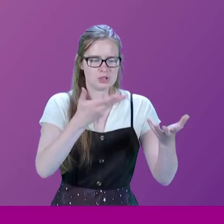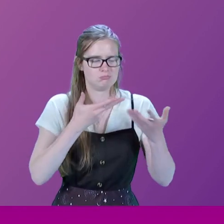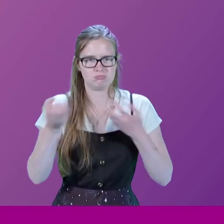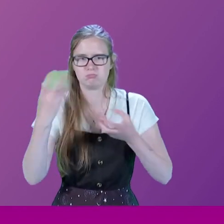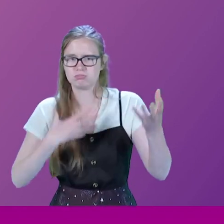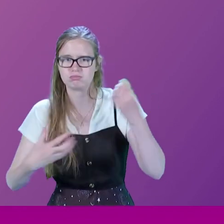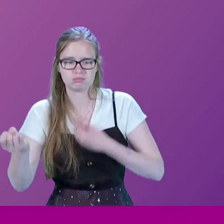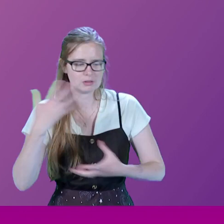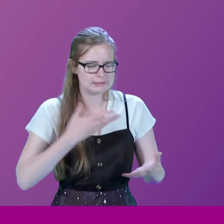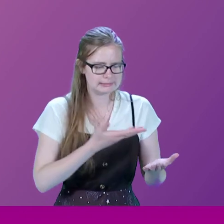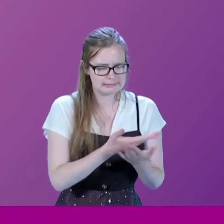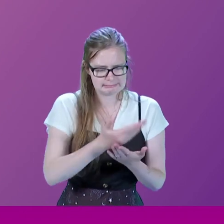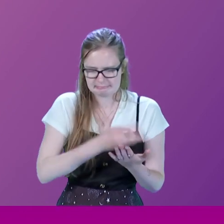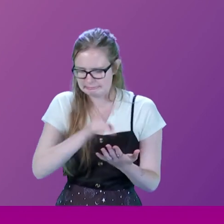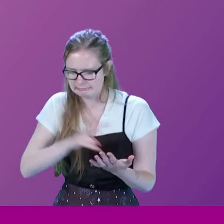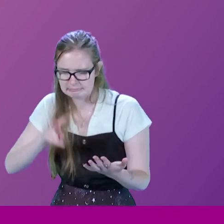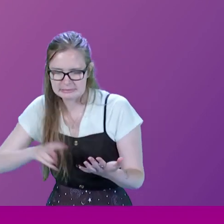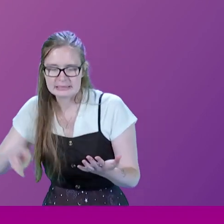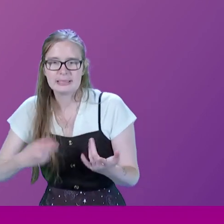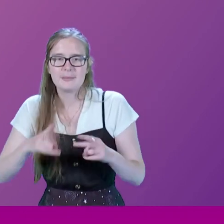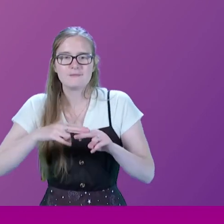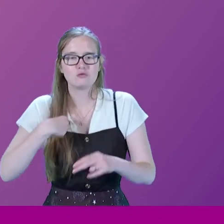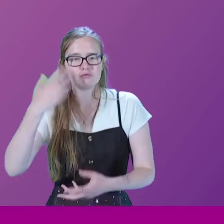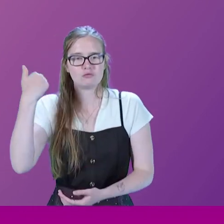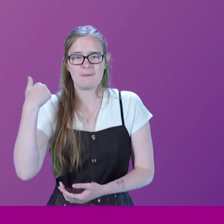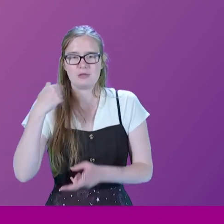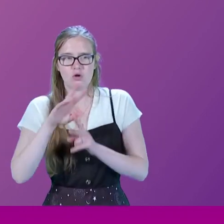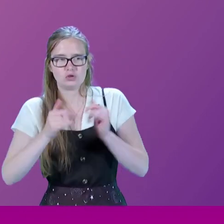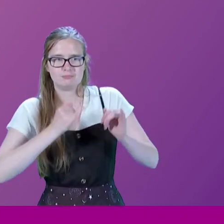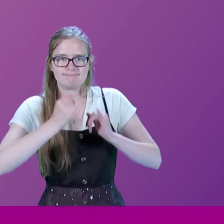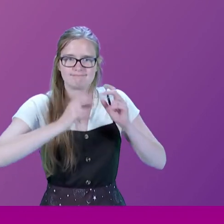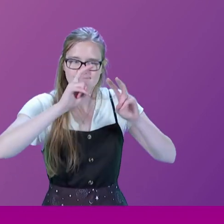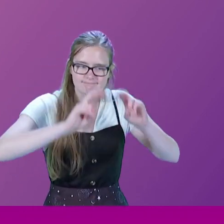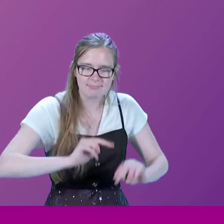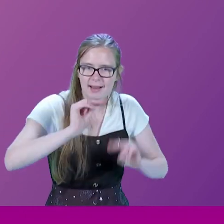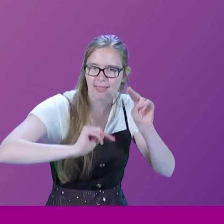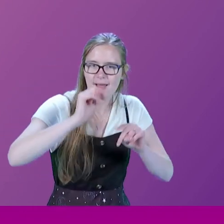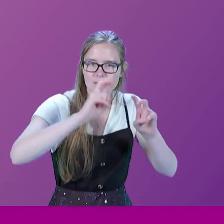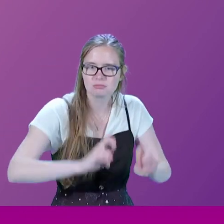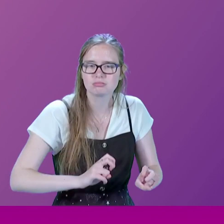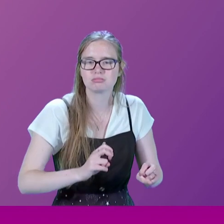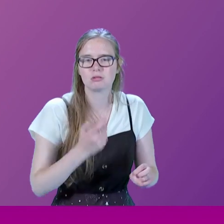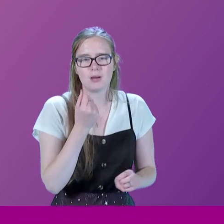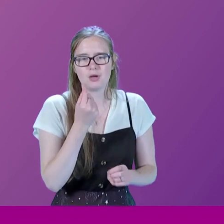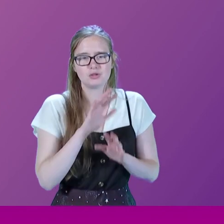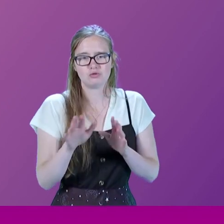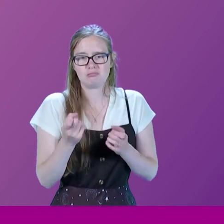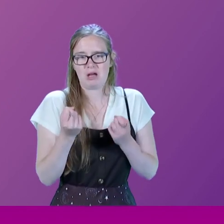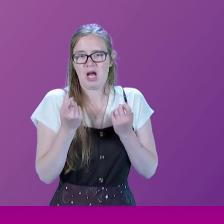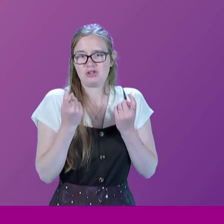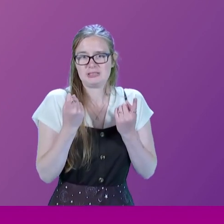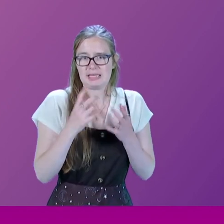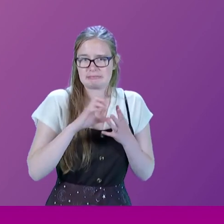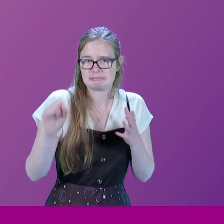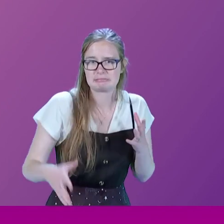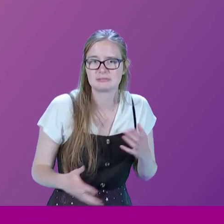crossing your desk. And I guess if, if you're minded not to interrogate that very much, then you really don't get very much